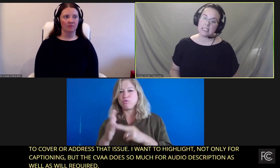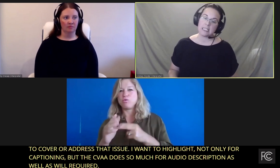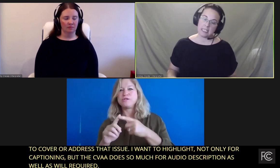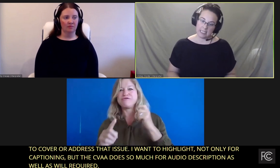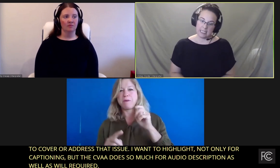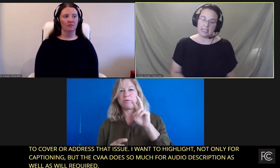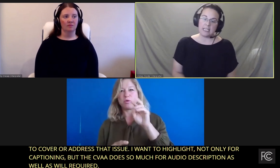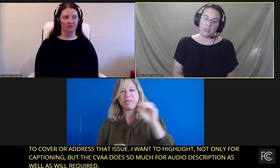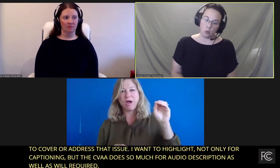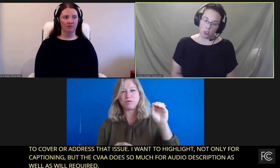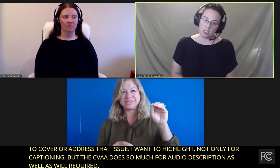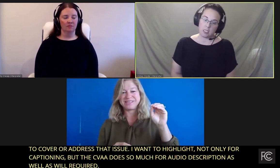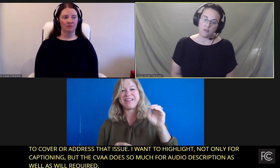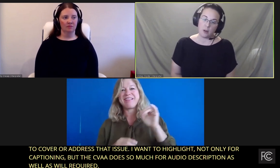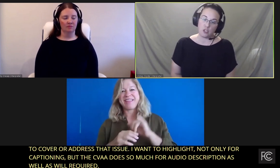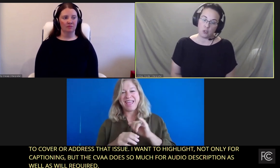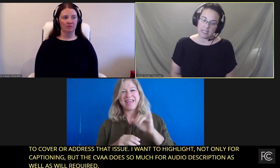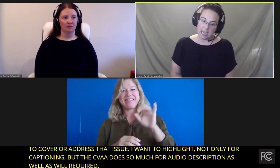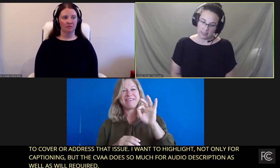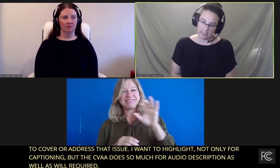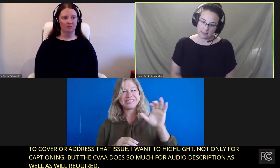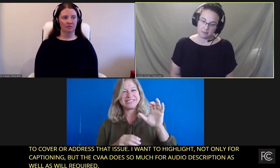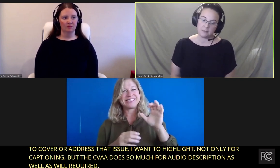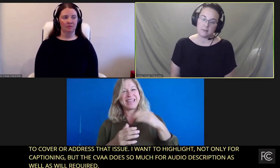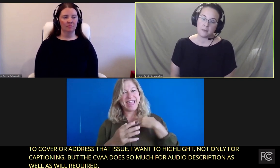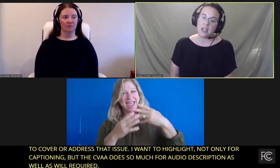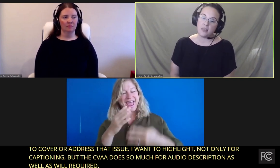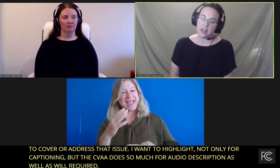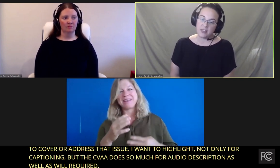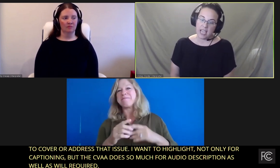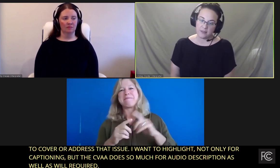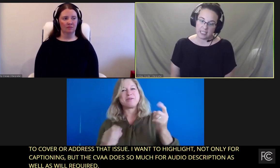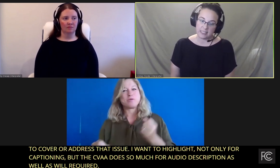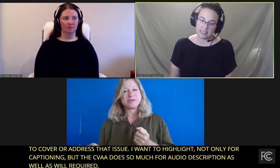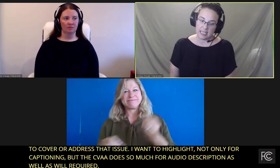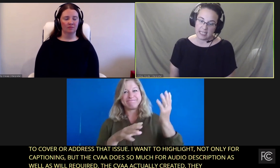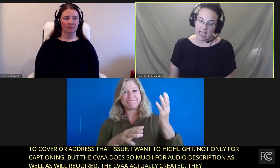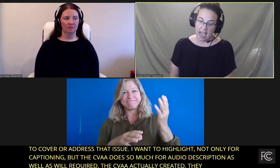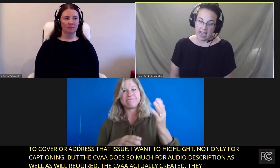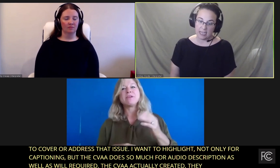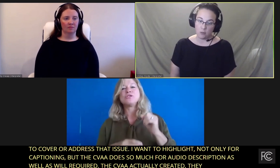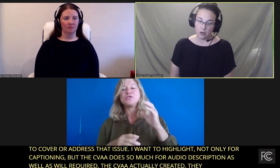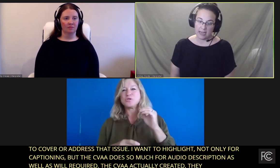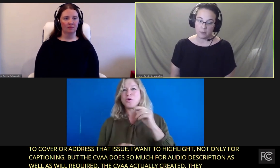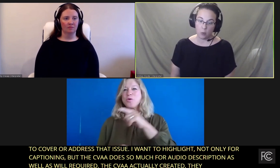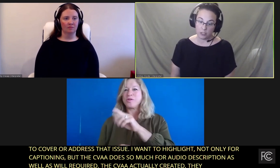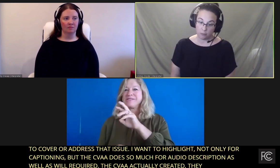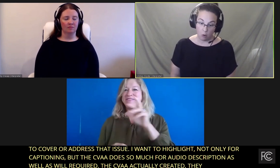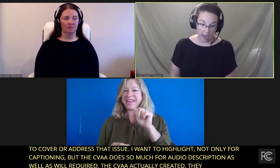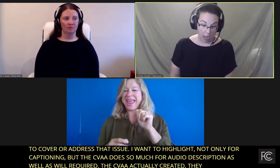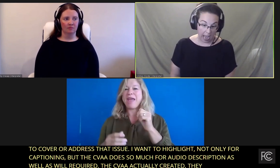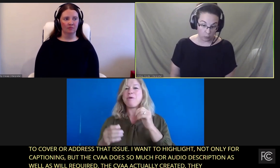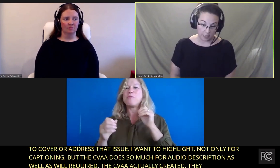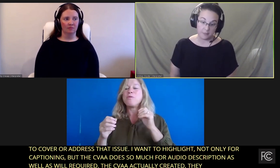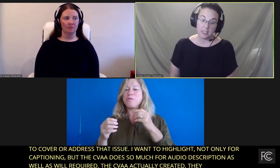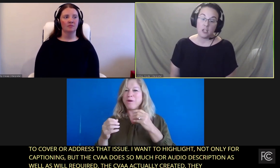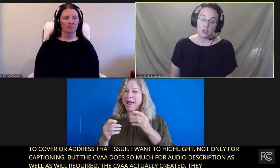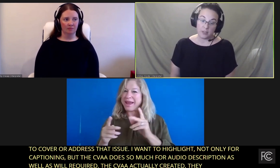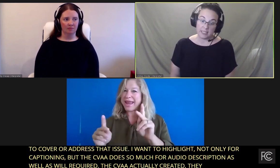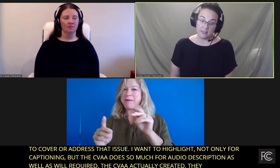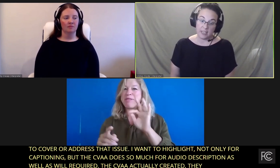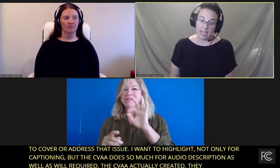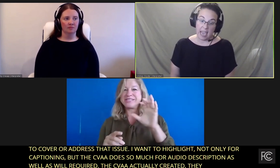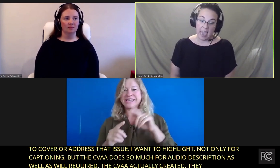the rules from 2000 that the FCC had enumerated but was thrown out.